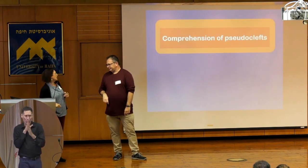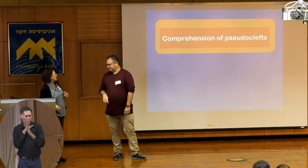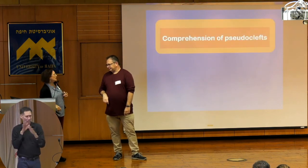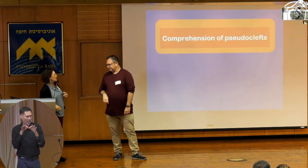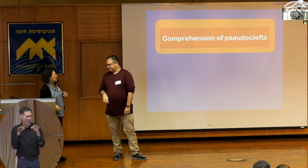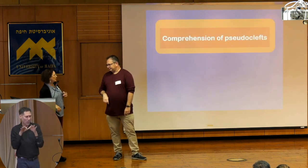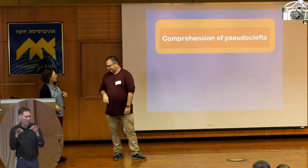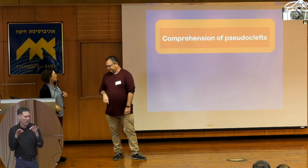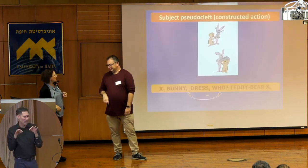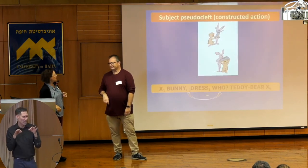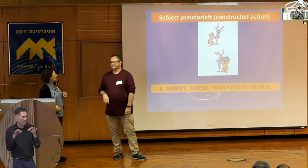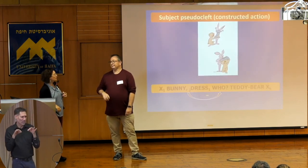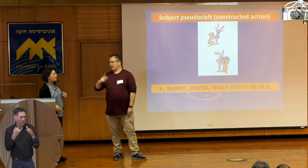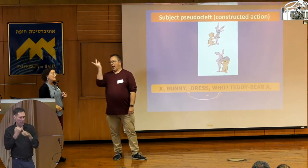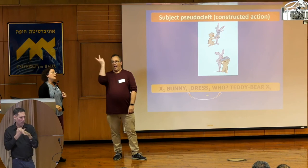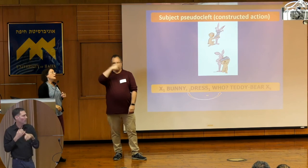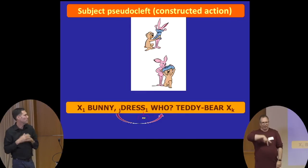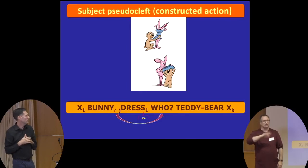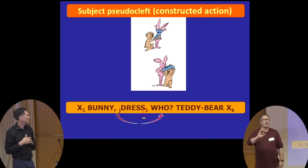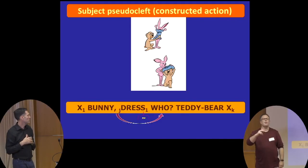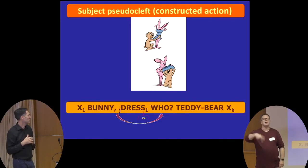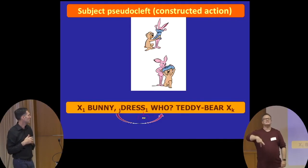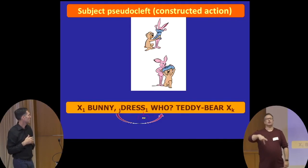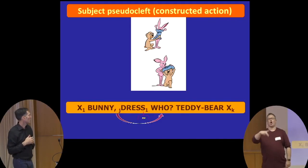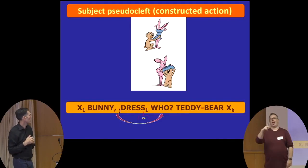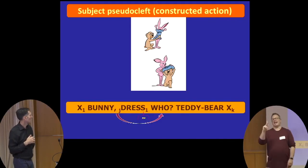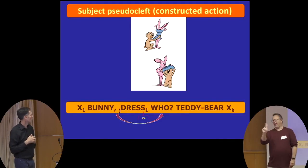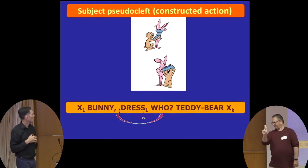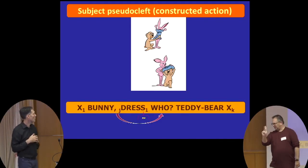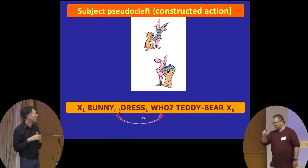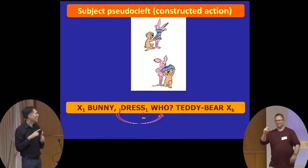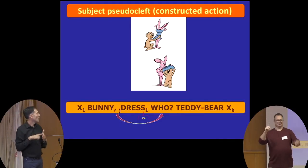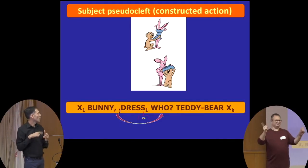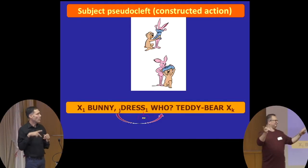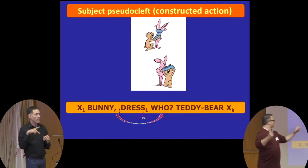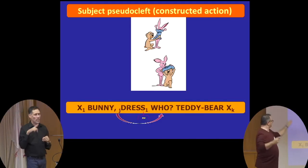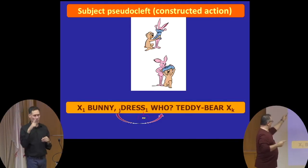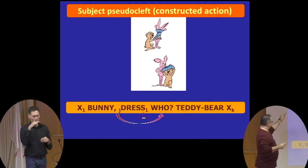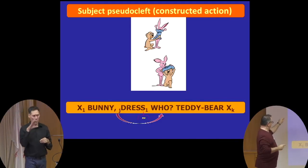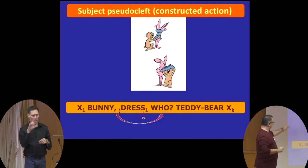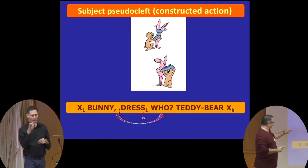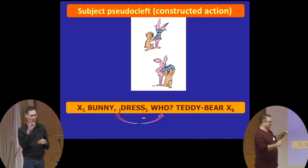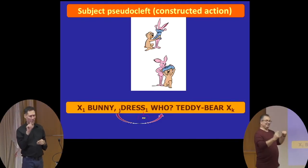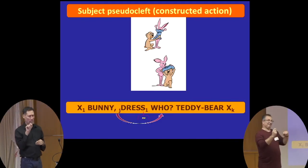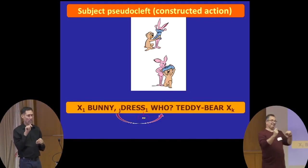language impairment. What about the comprehension of pseudo-clefts? Like, I'm bunny,